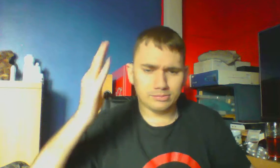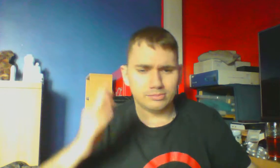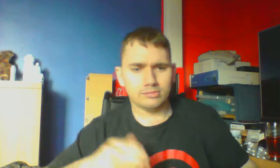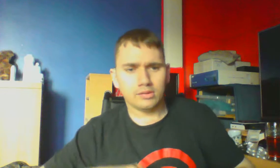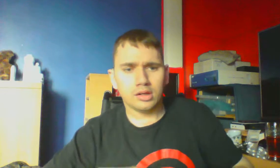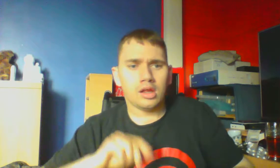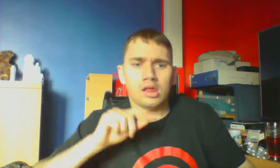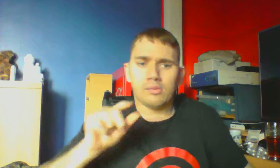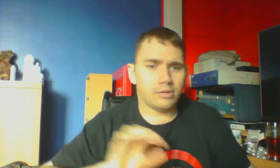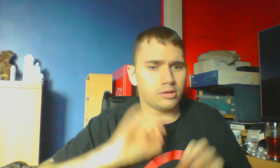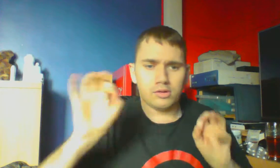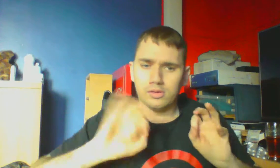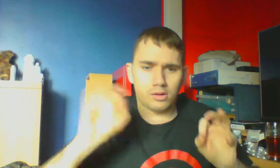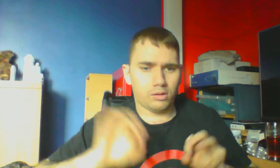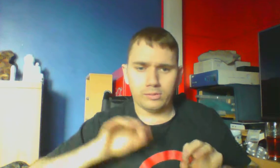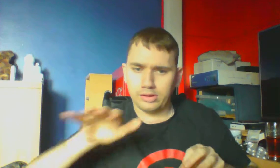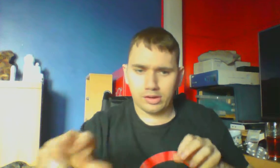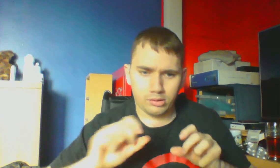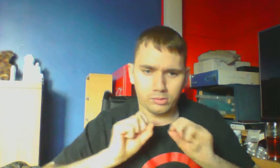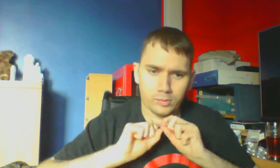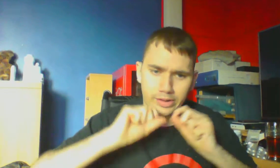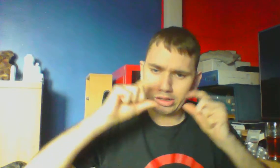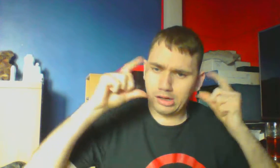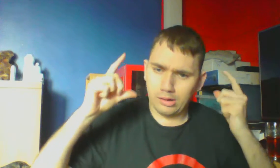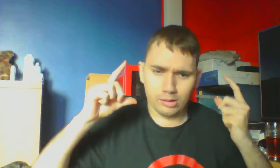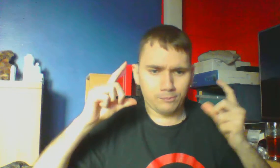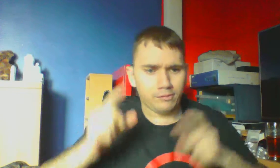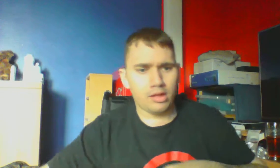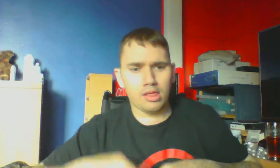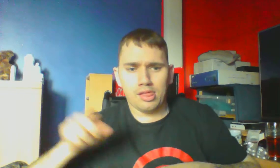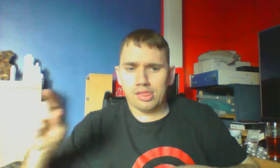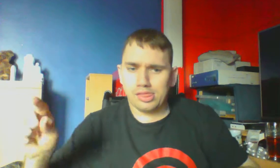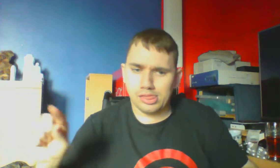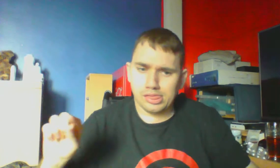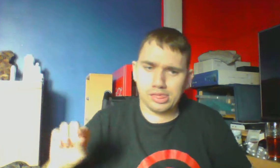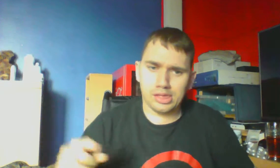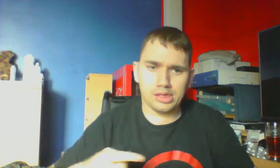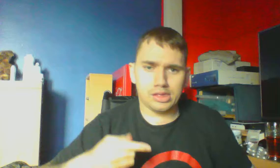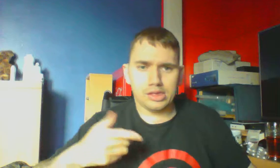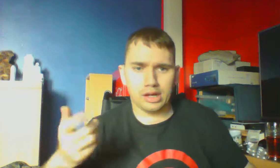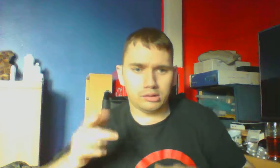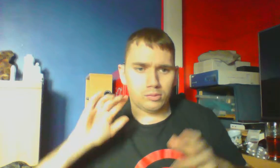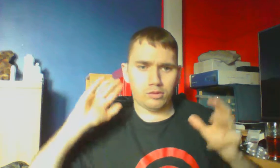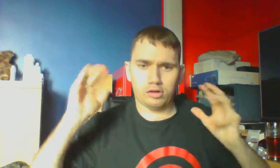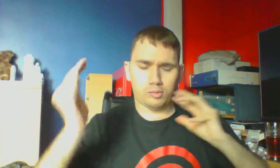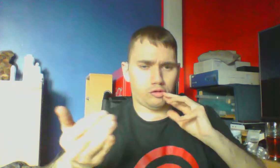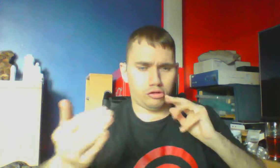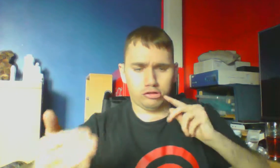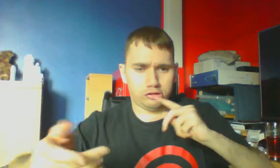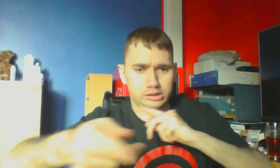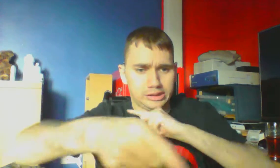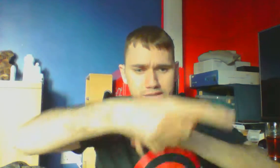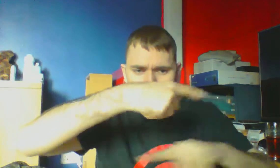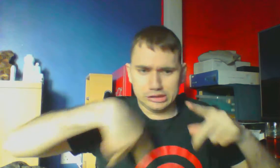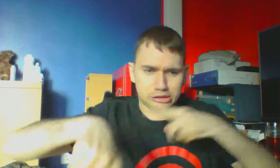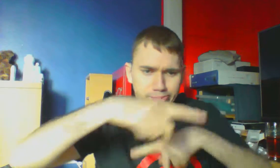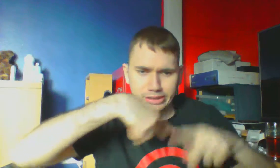But there's no one that'll wake her up And the world is